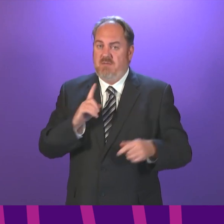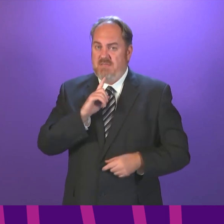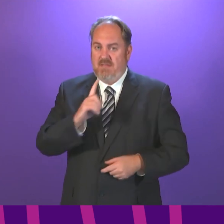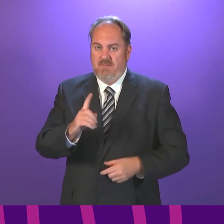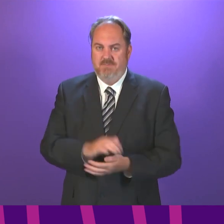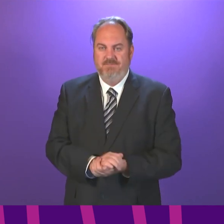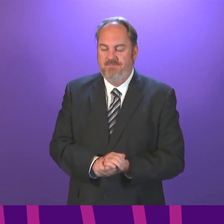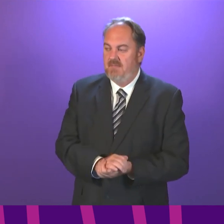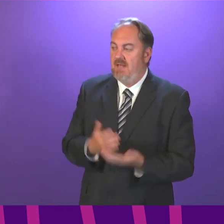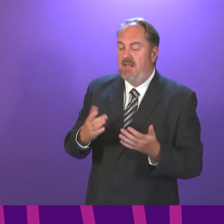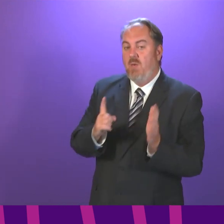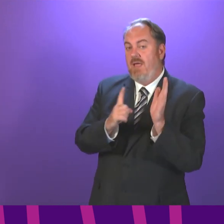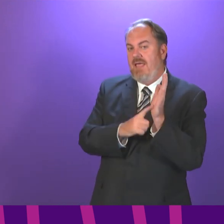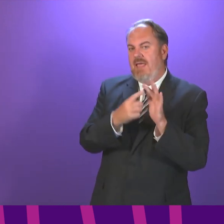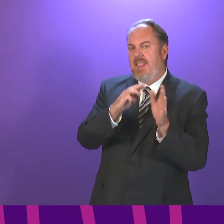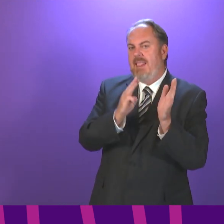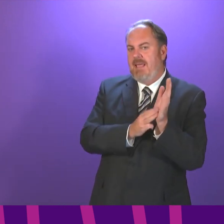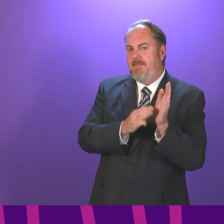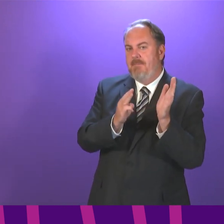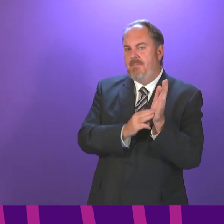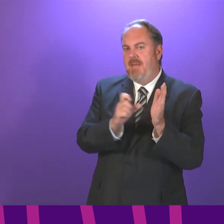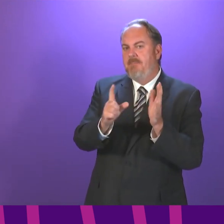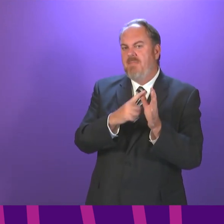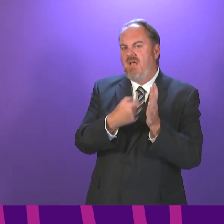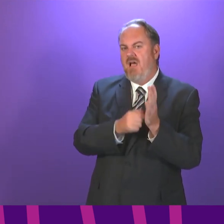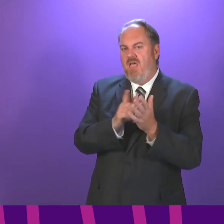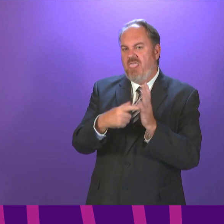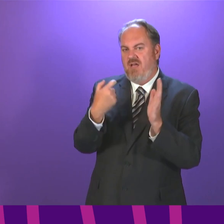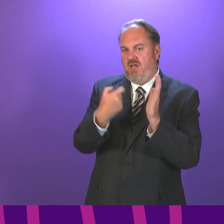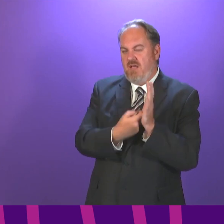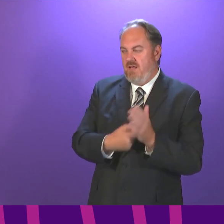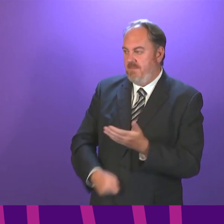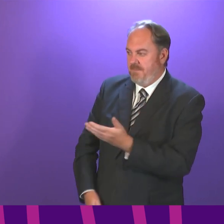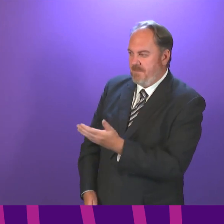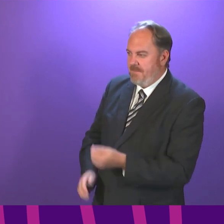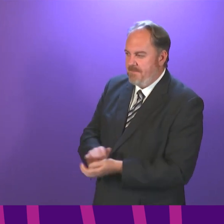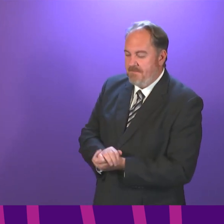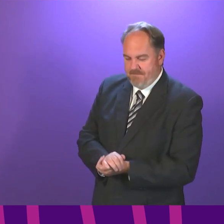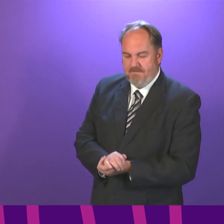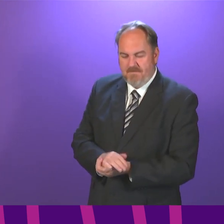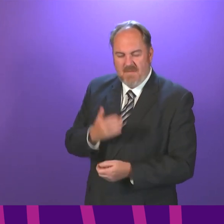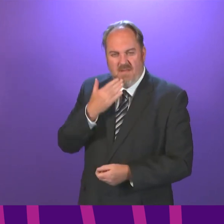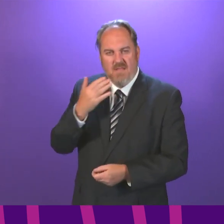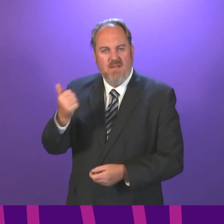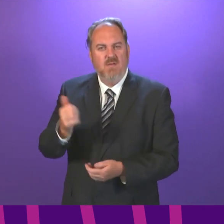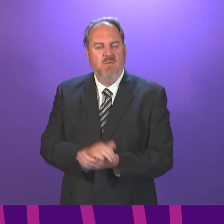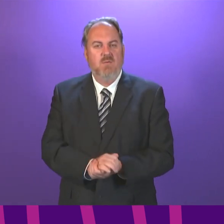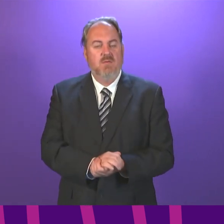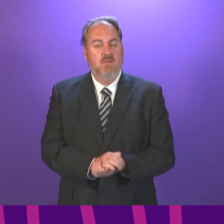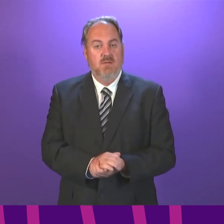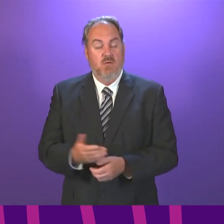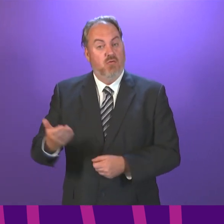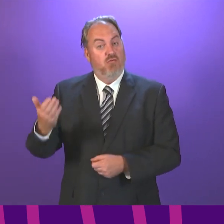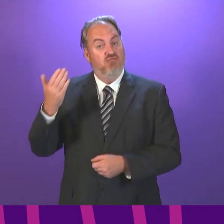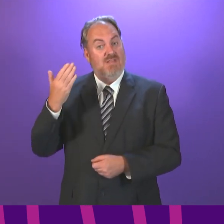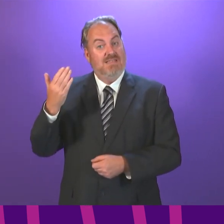I call Liam MacArthur to be followed by Alistair Alland. to be by Alistair Alland. Liam MacArthur followed Alistair Alland. Only a few short weeks